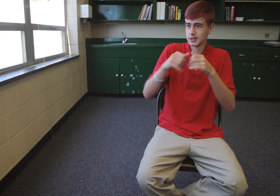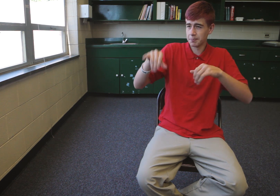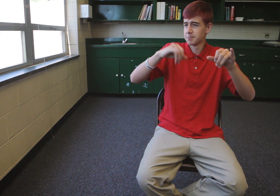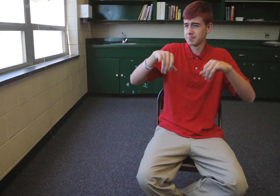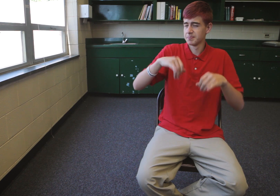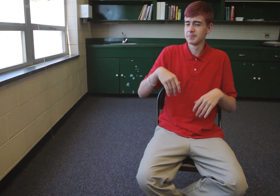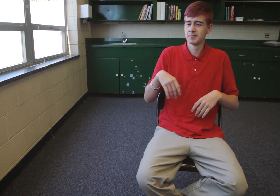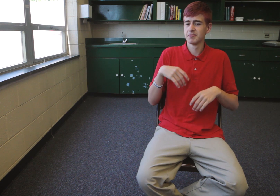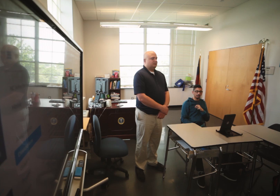we're all on the same module.